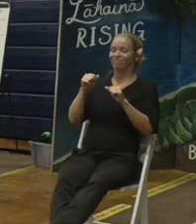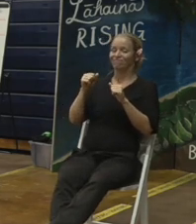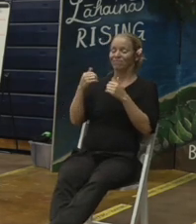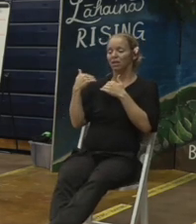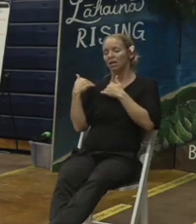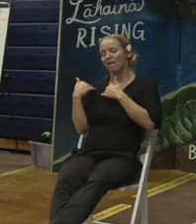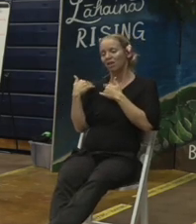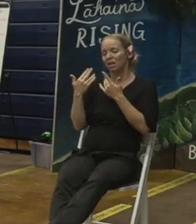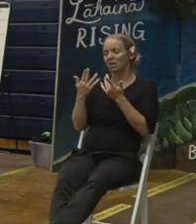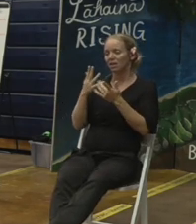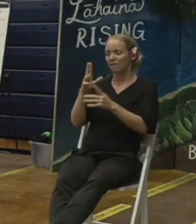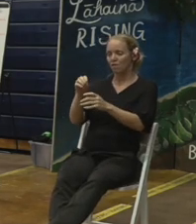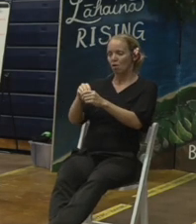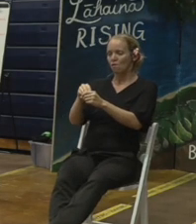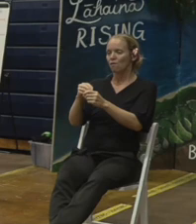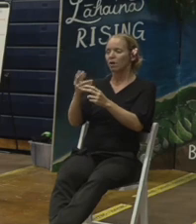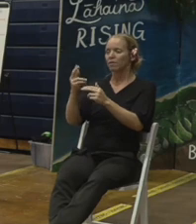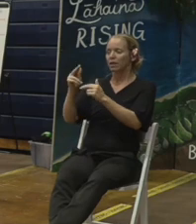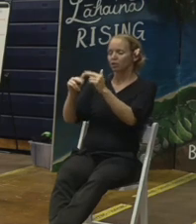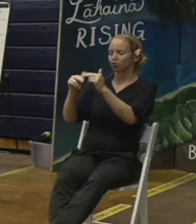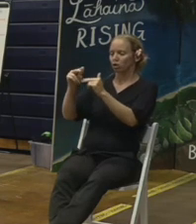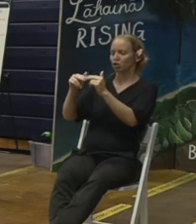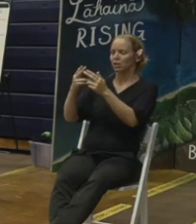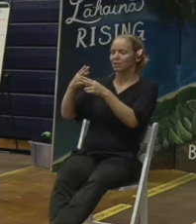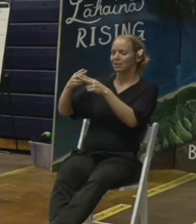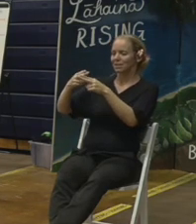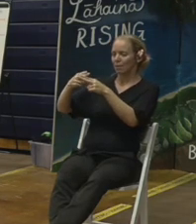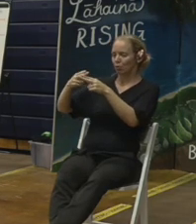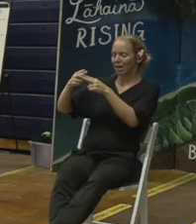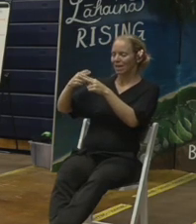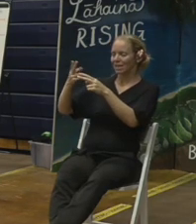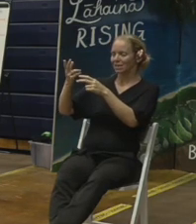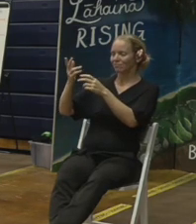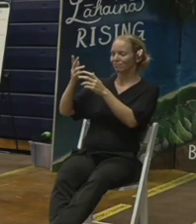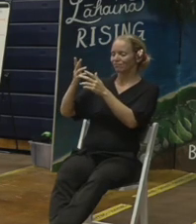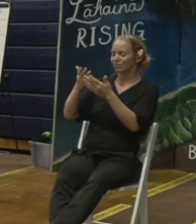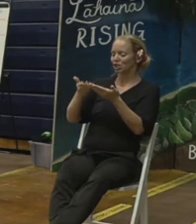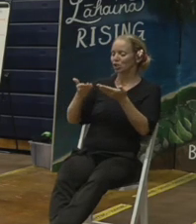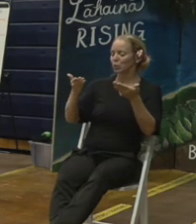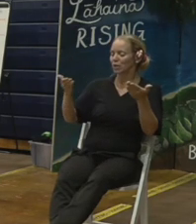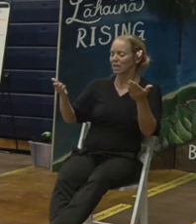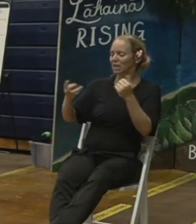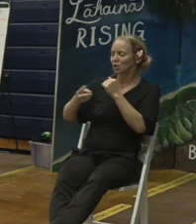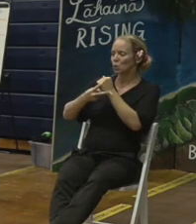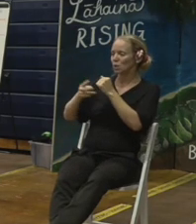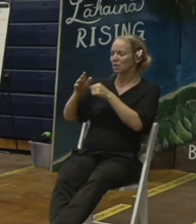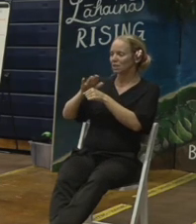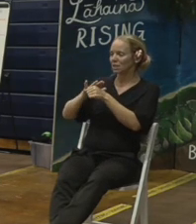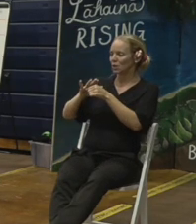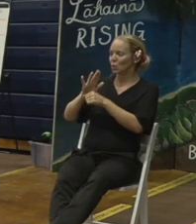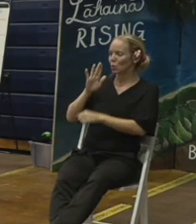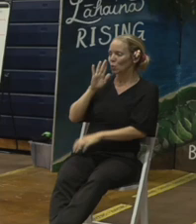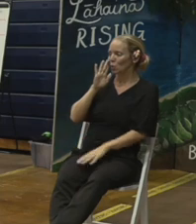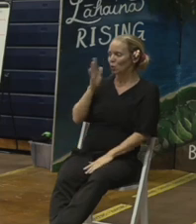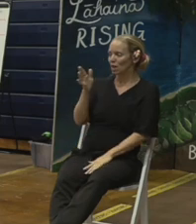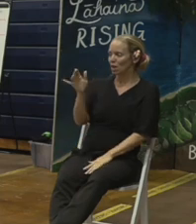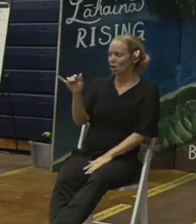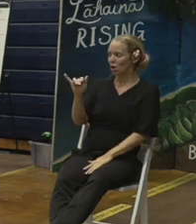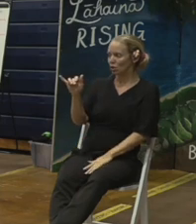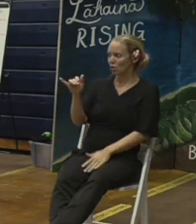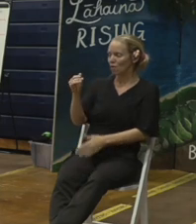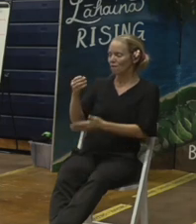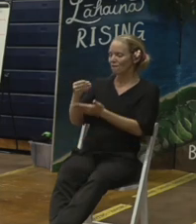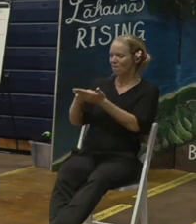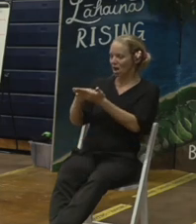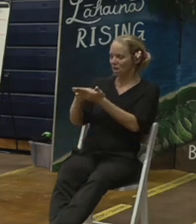the construction of the temporary debris storage site we will also fund